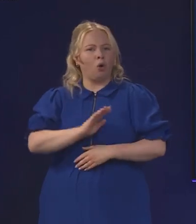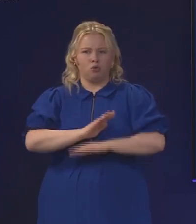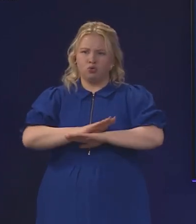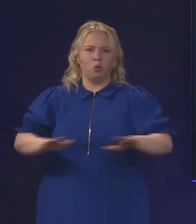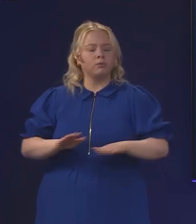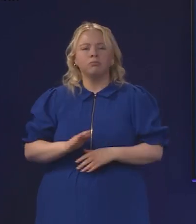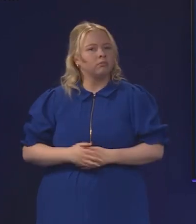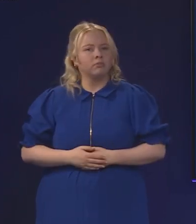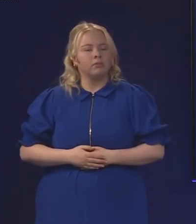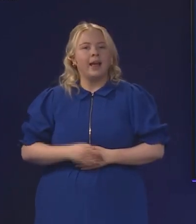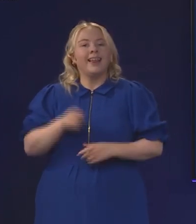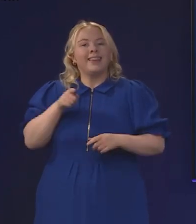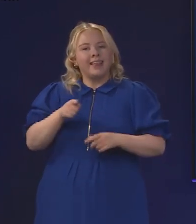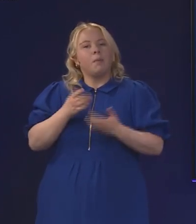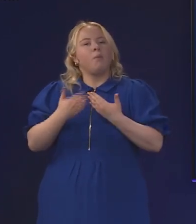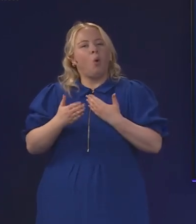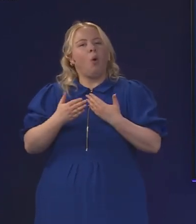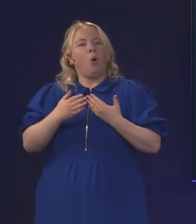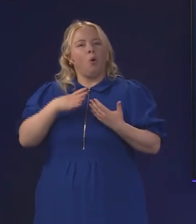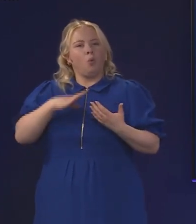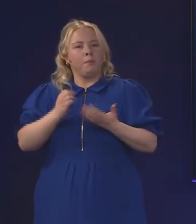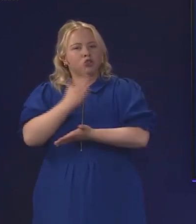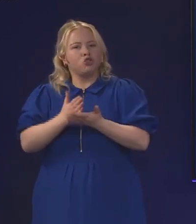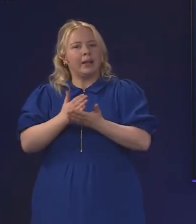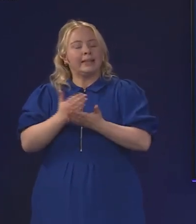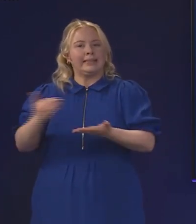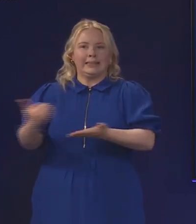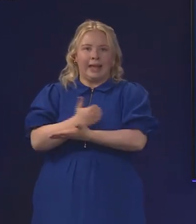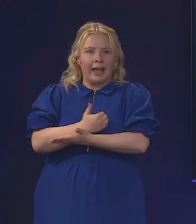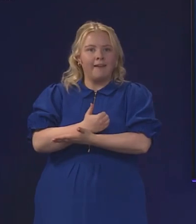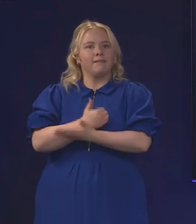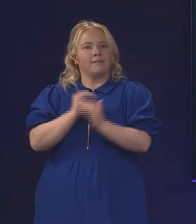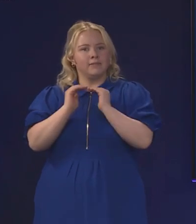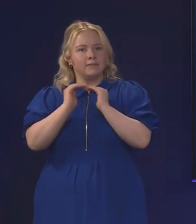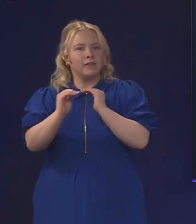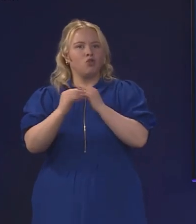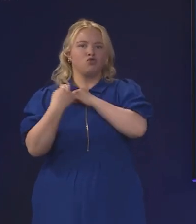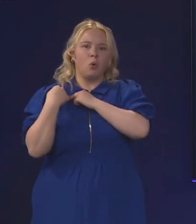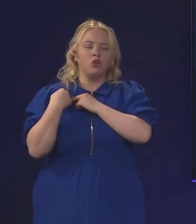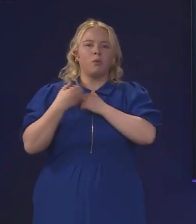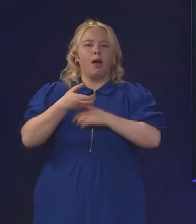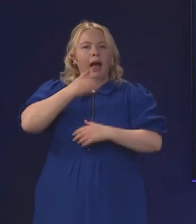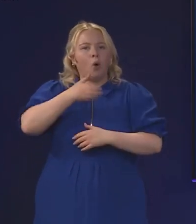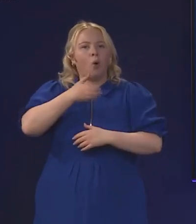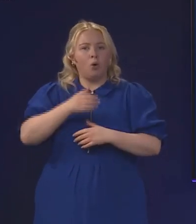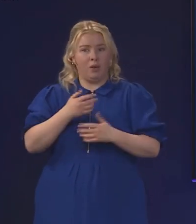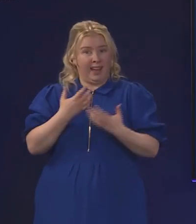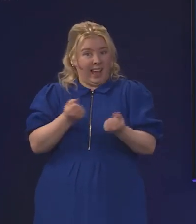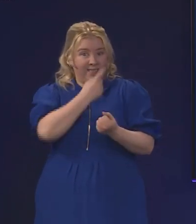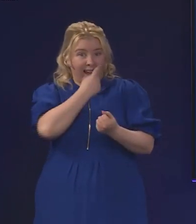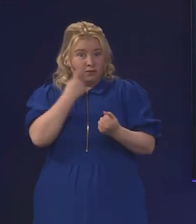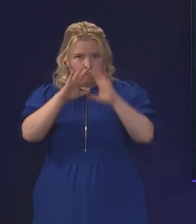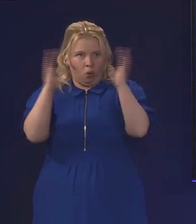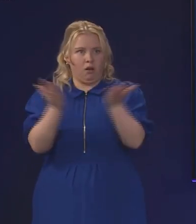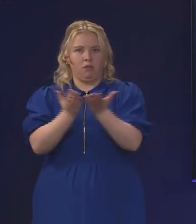responsible consumption of alcohol and there is evidence globally as well as here at